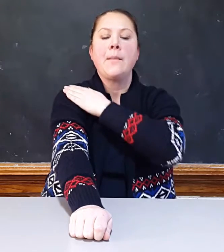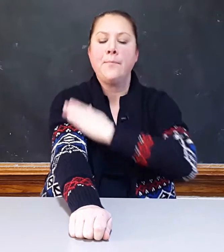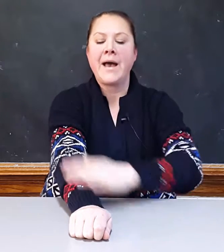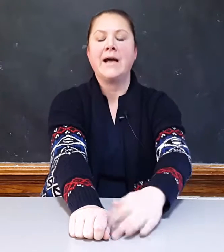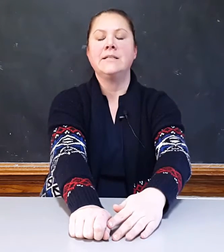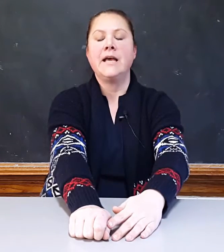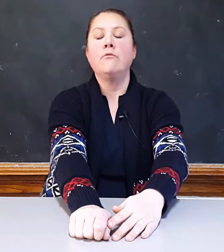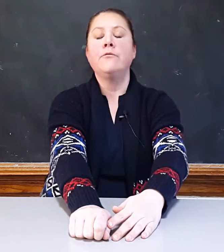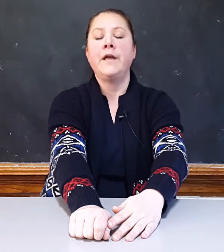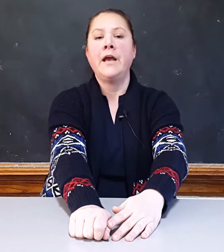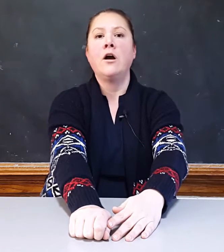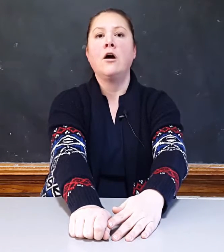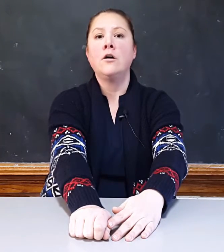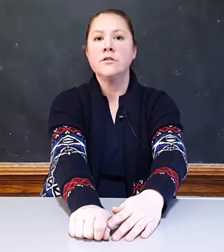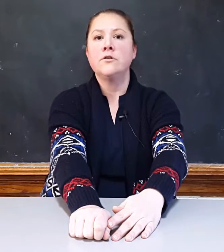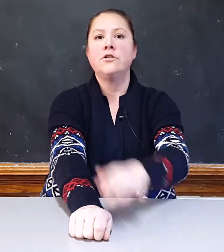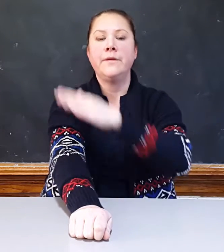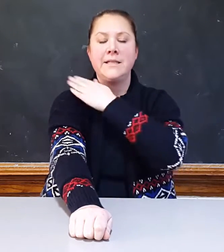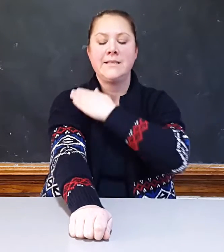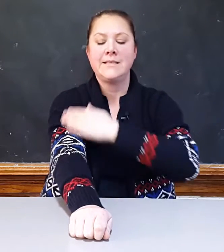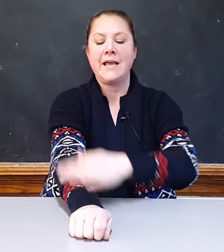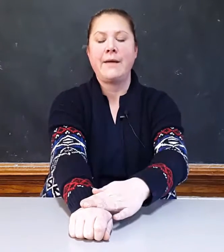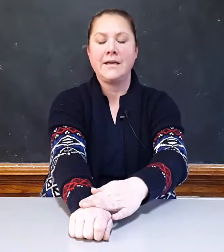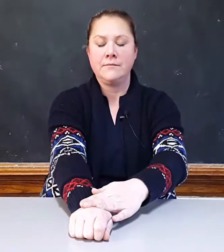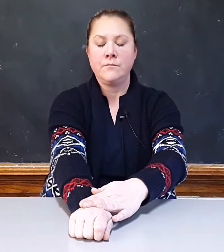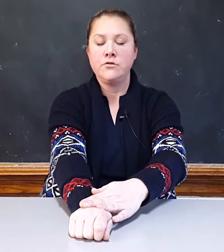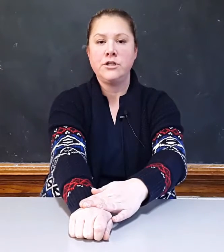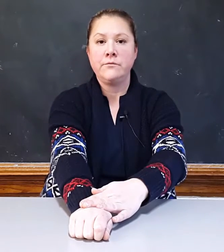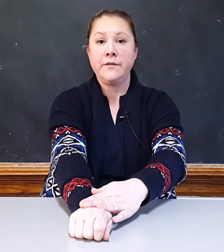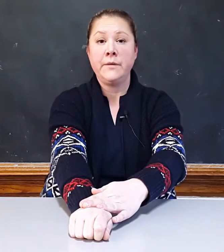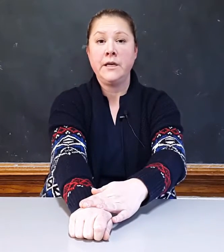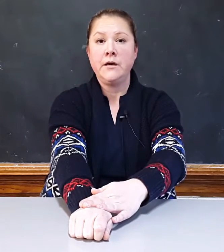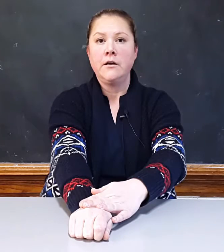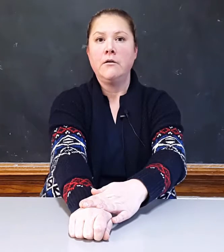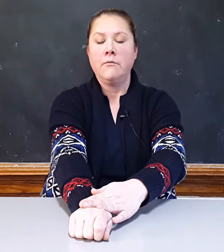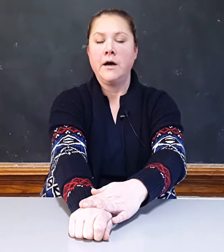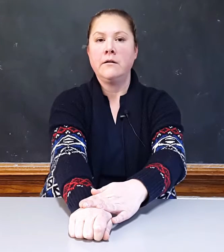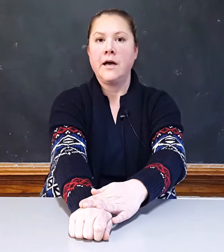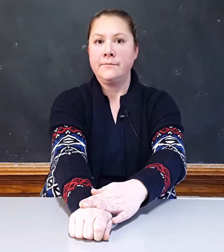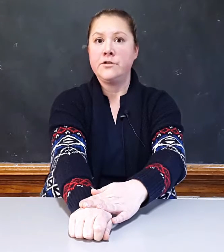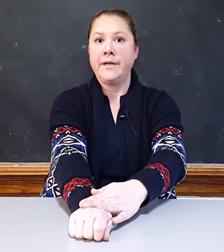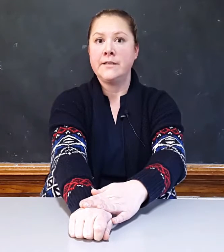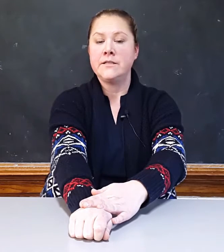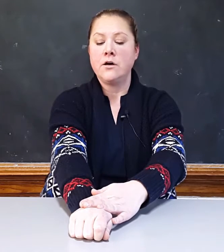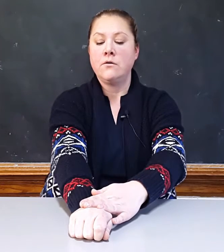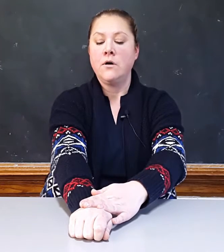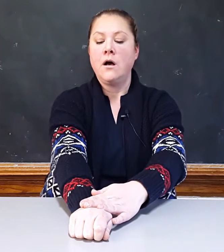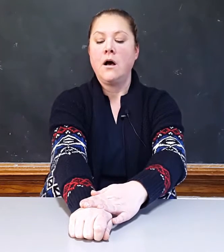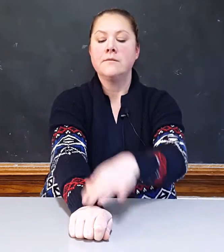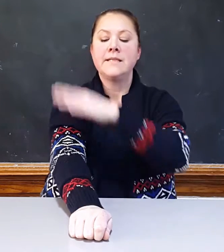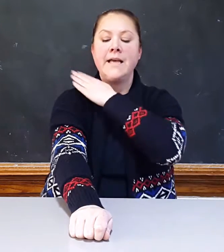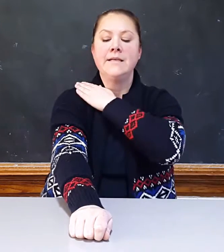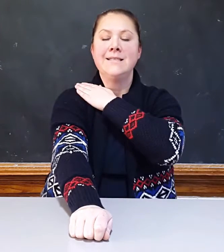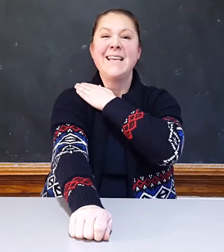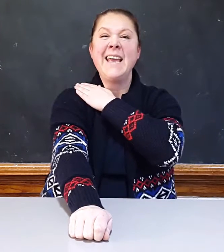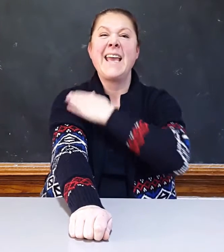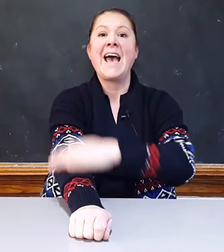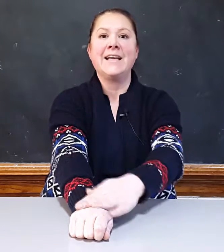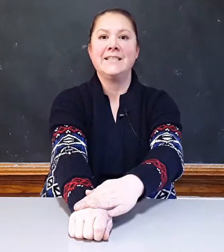bat. And they are also doing the same motion with me while I'm doing it. So I'll say, say cat,